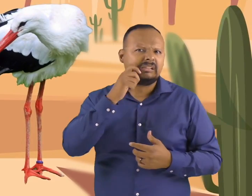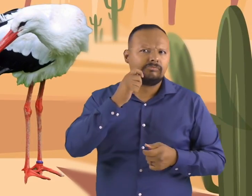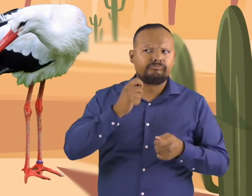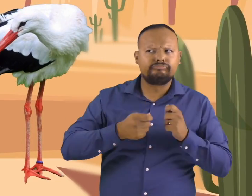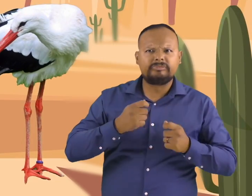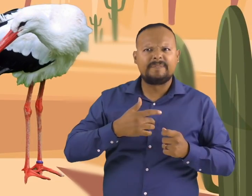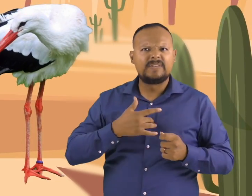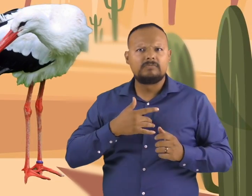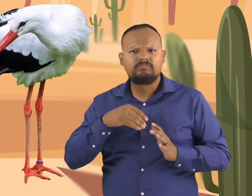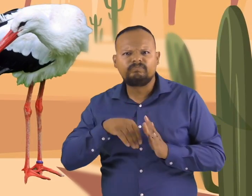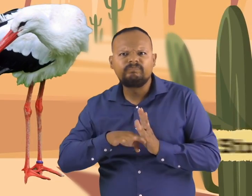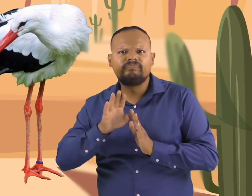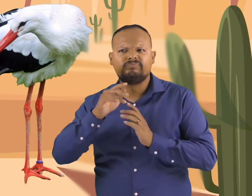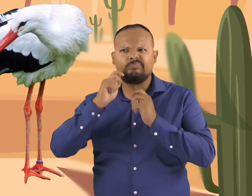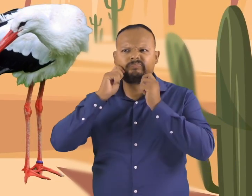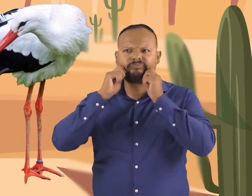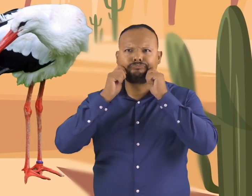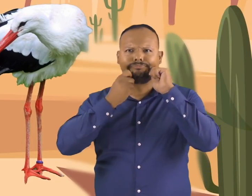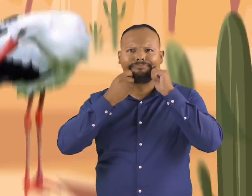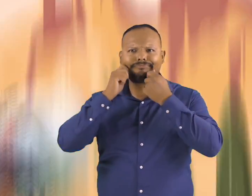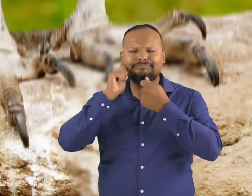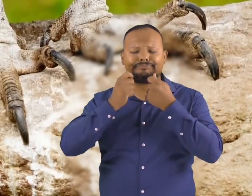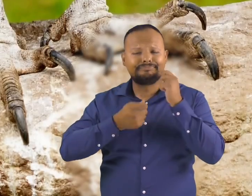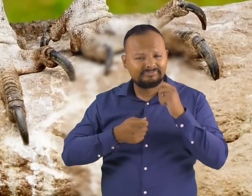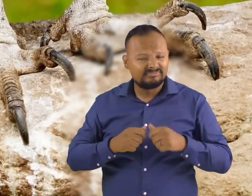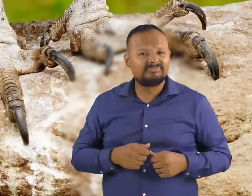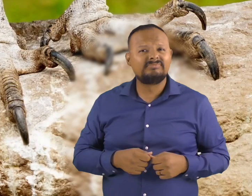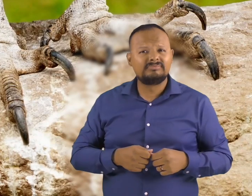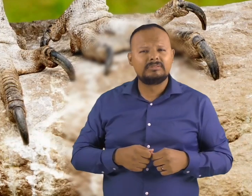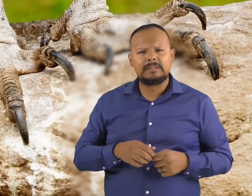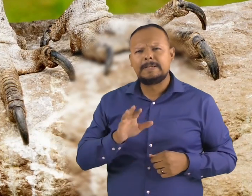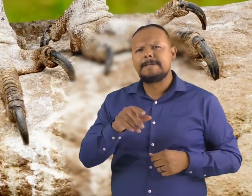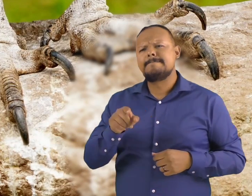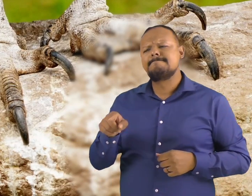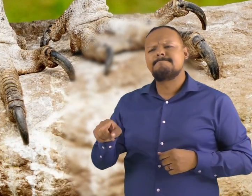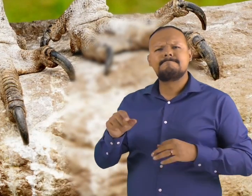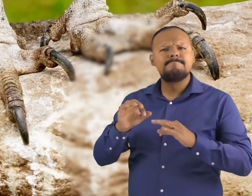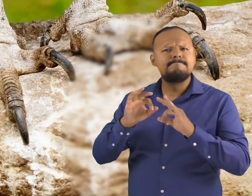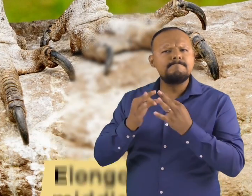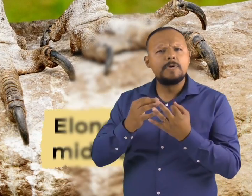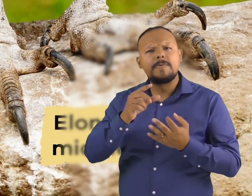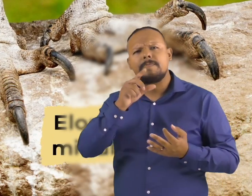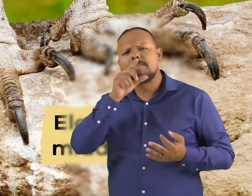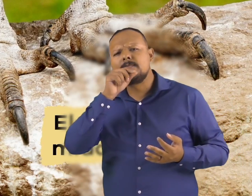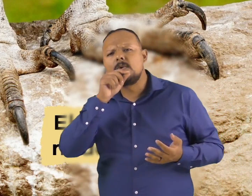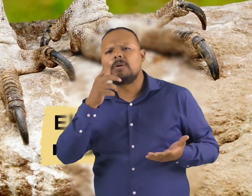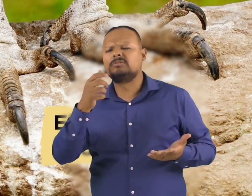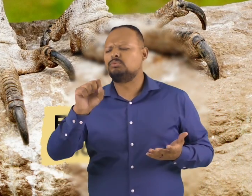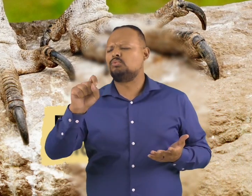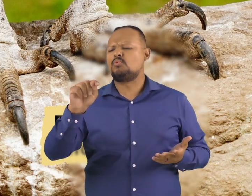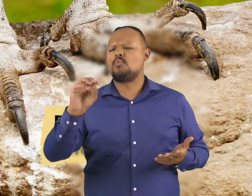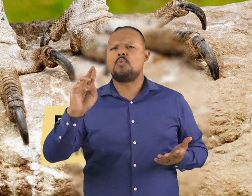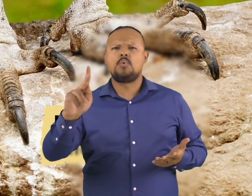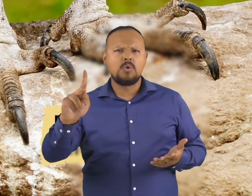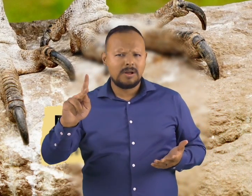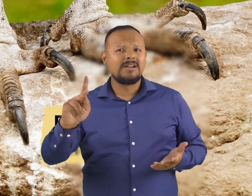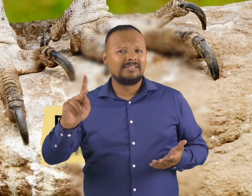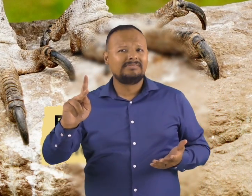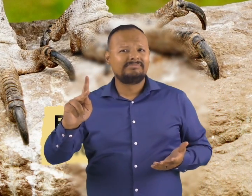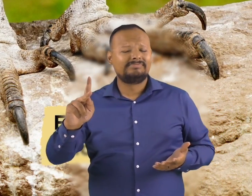similar to their cousin, the stork. However, the condor's feet have adapted or changed to be more helpful in